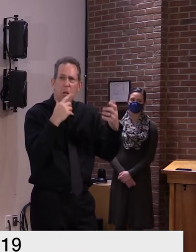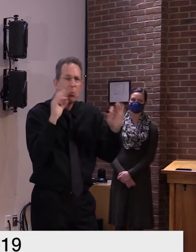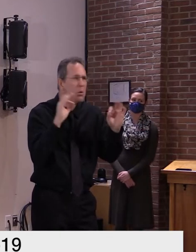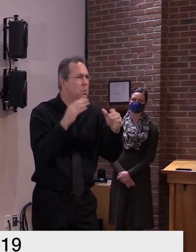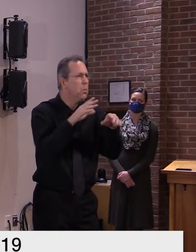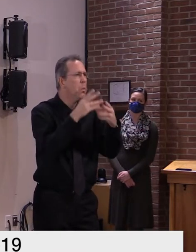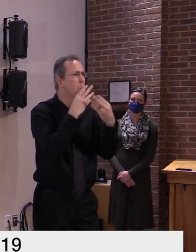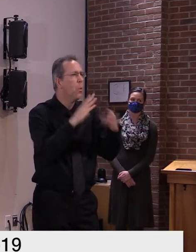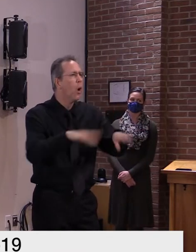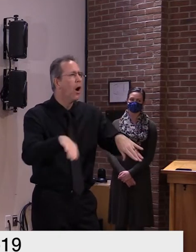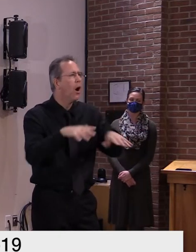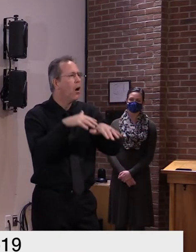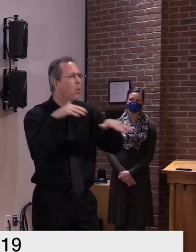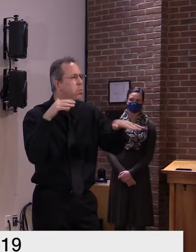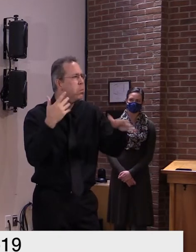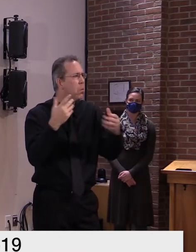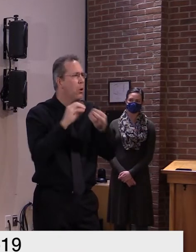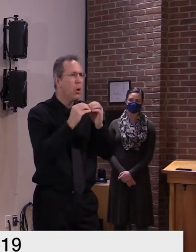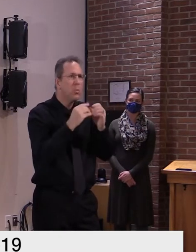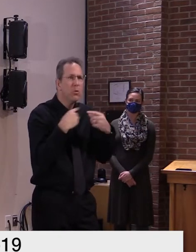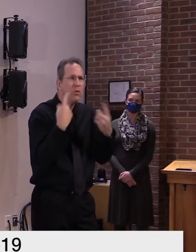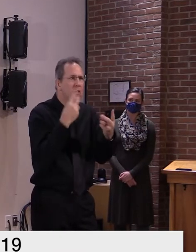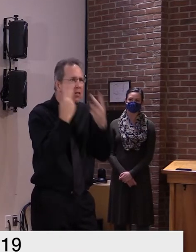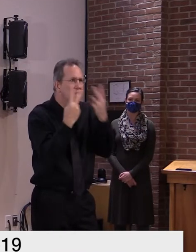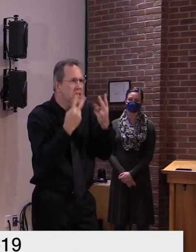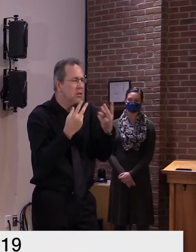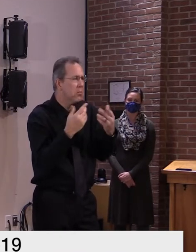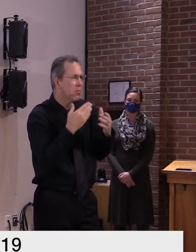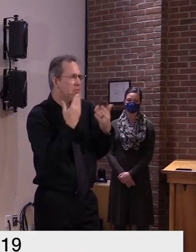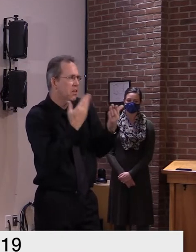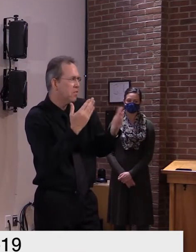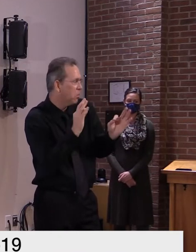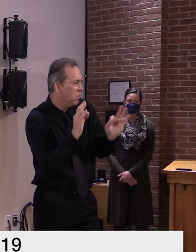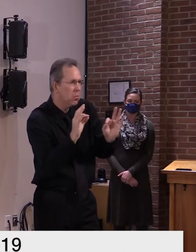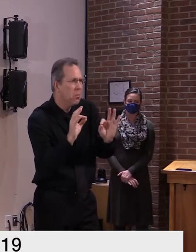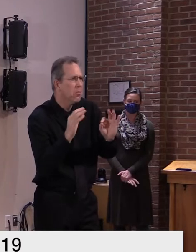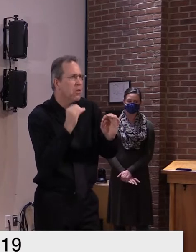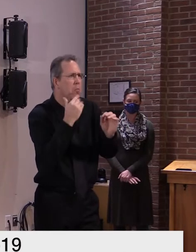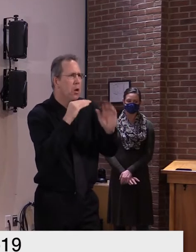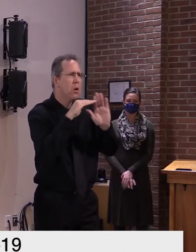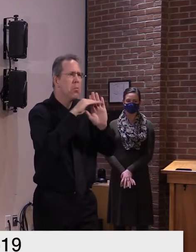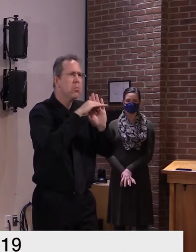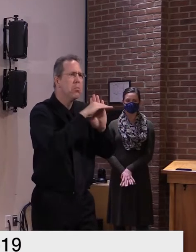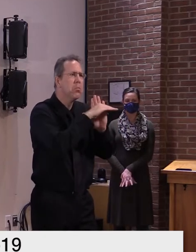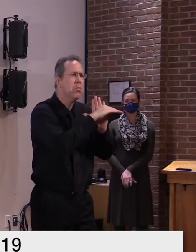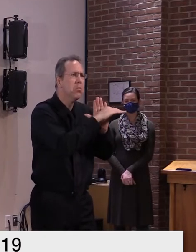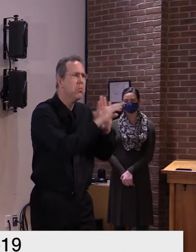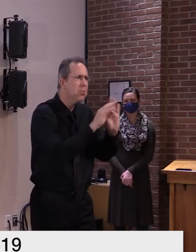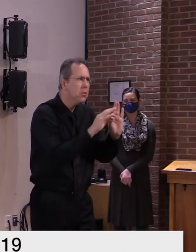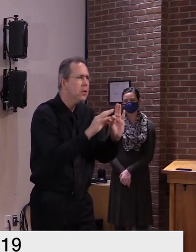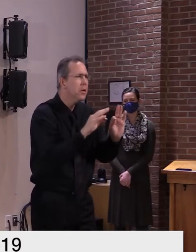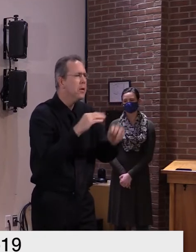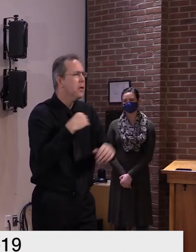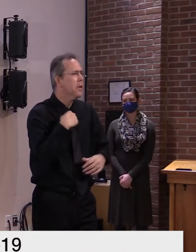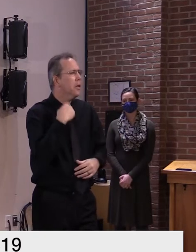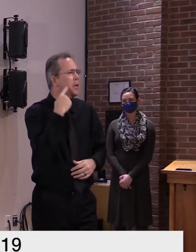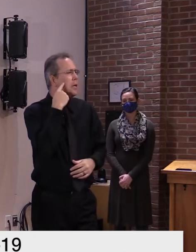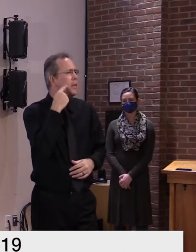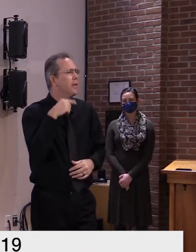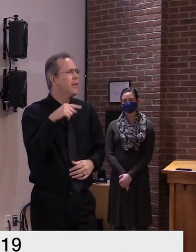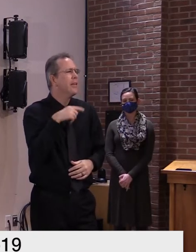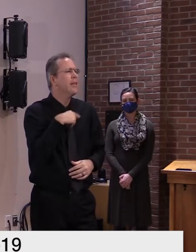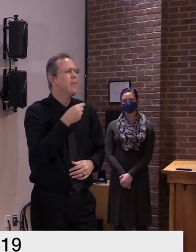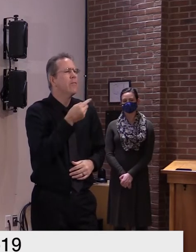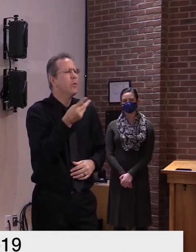uh shows a positive result so we're just we just need a couple more days to make sure that it is the